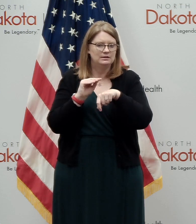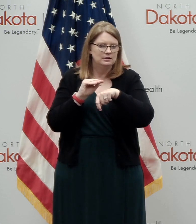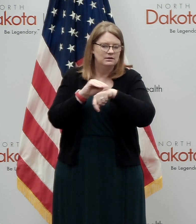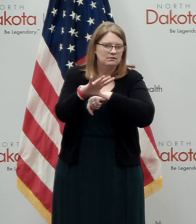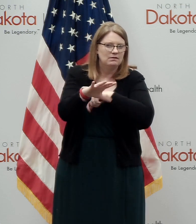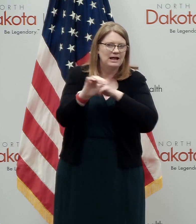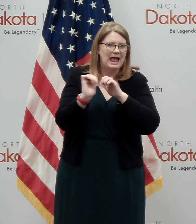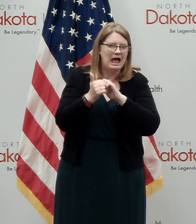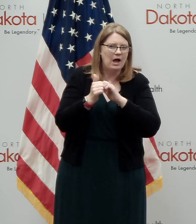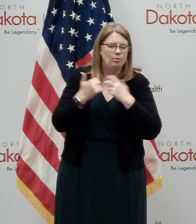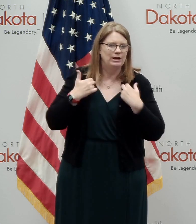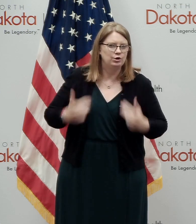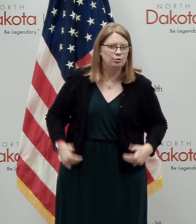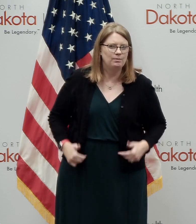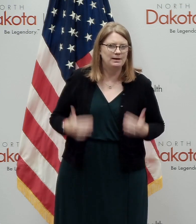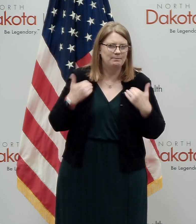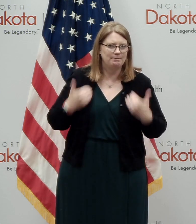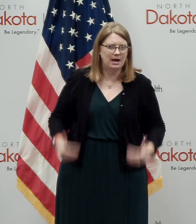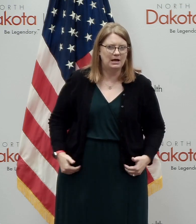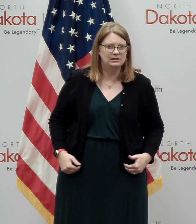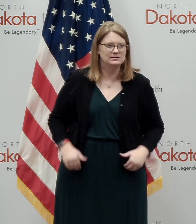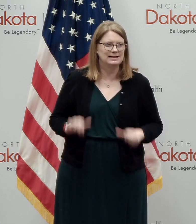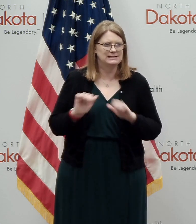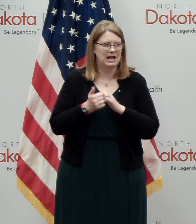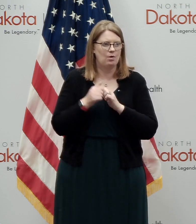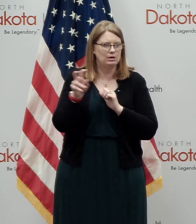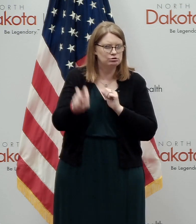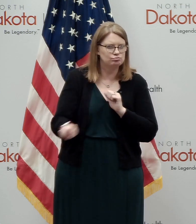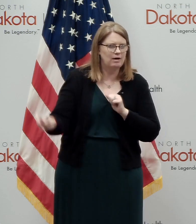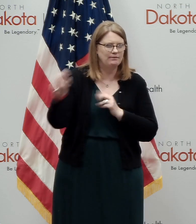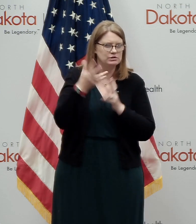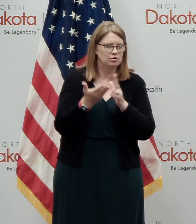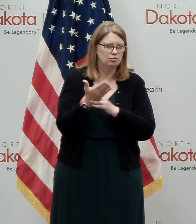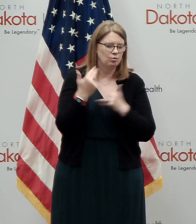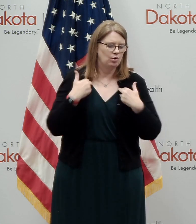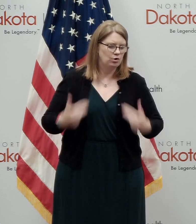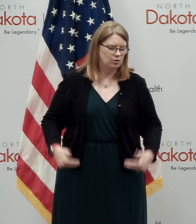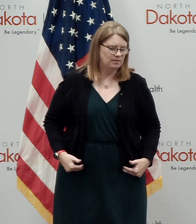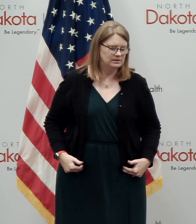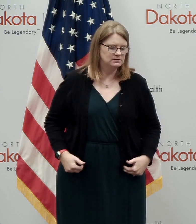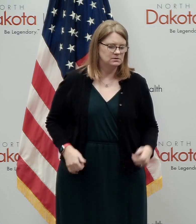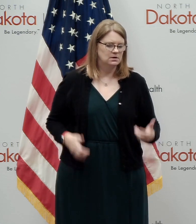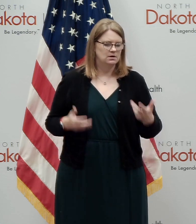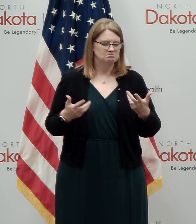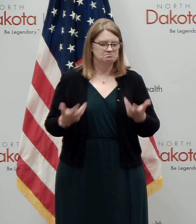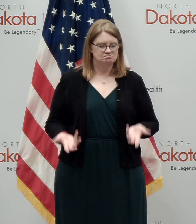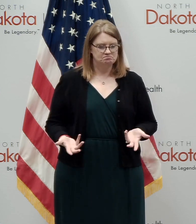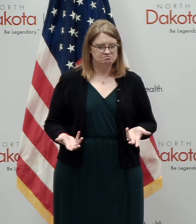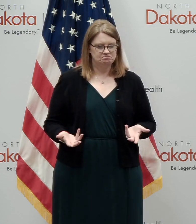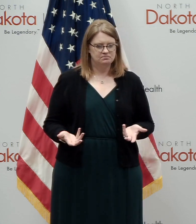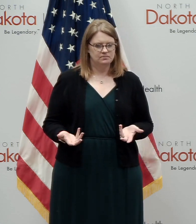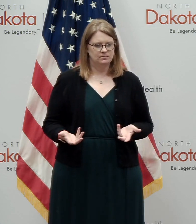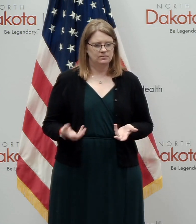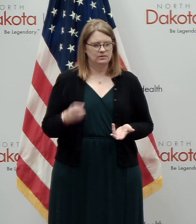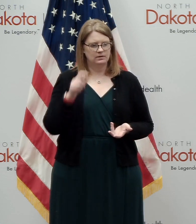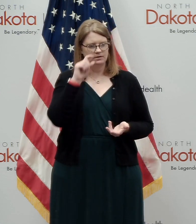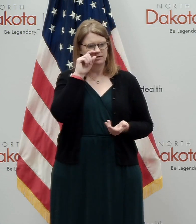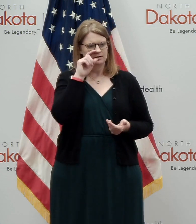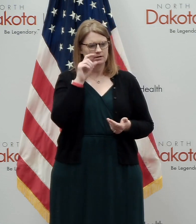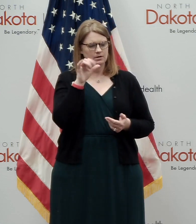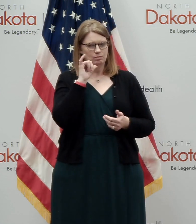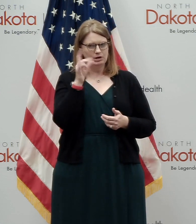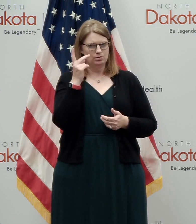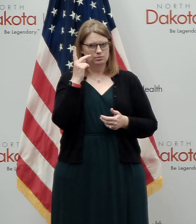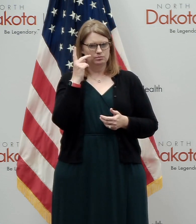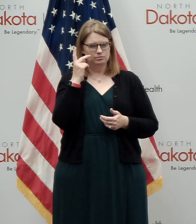you know, in human bodies. And, and, and I, I think again, that we, we don't see the efficacy of,